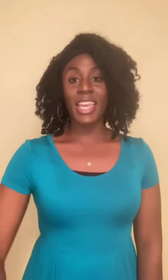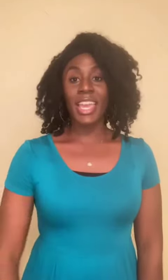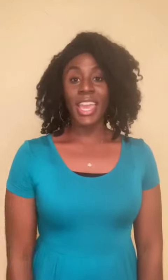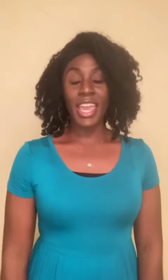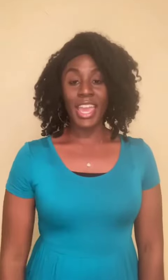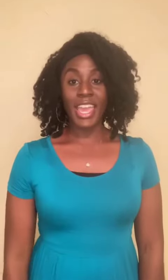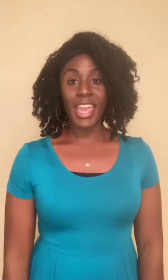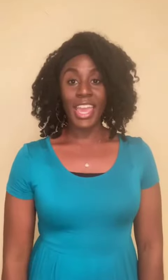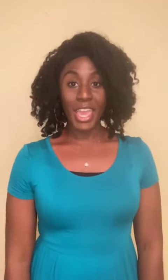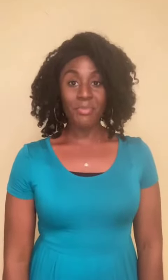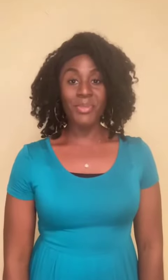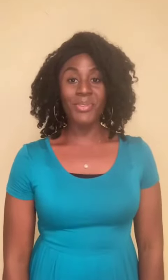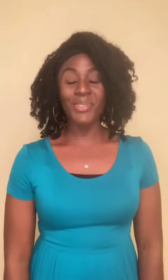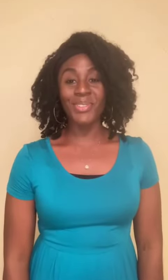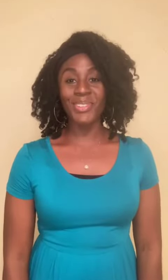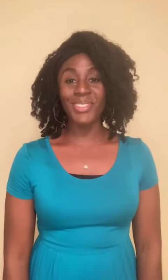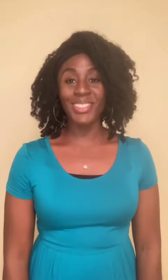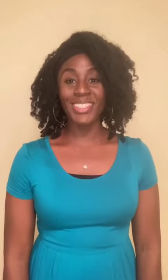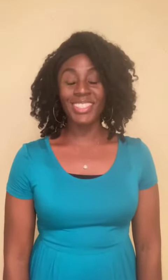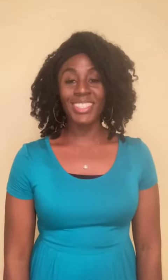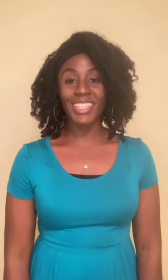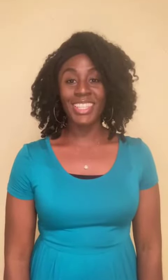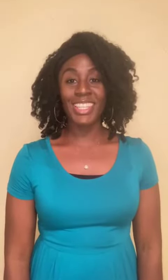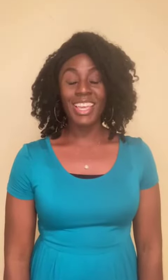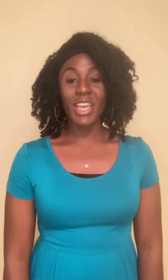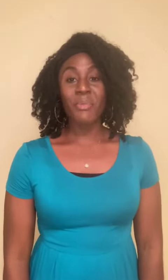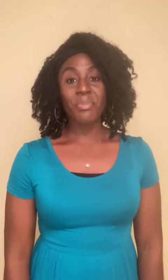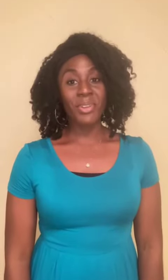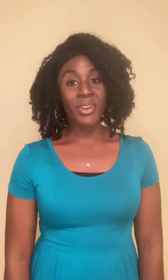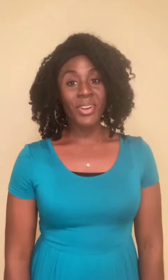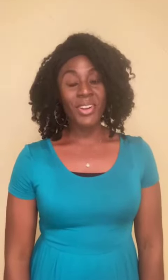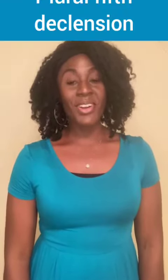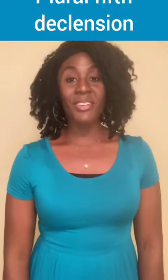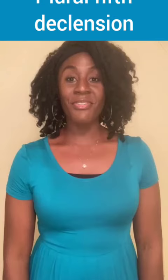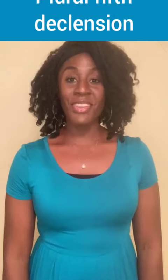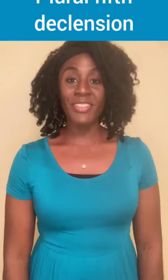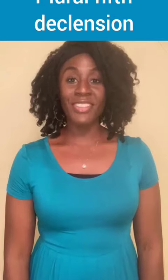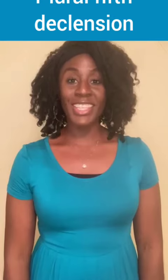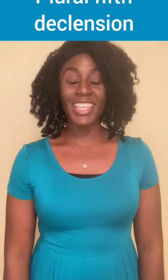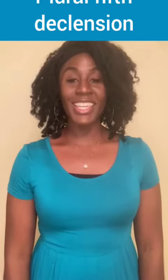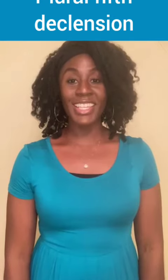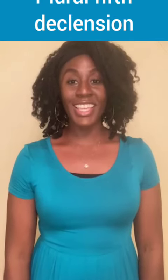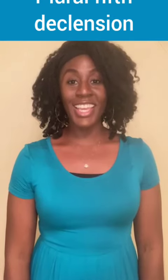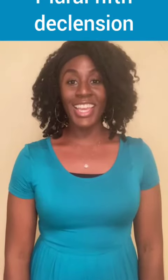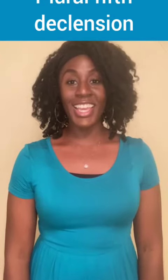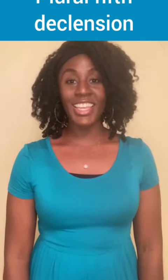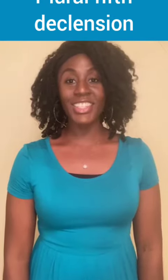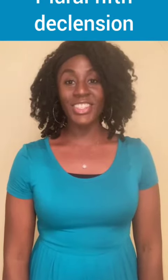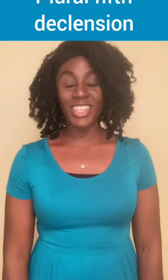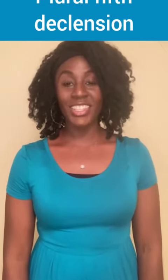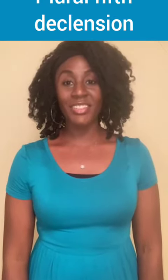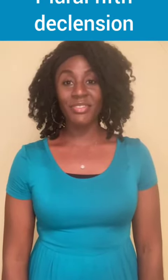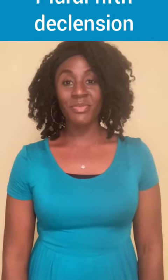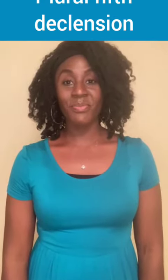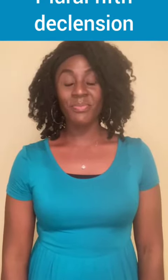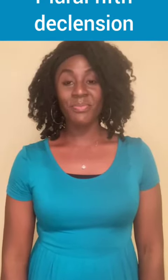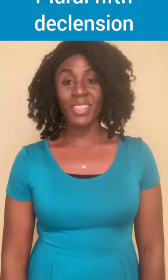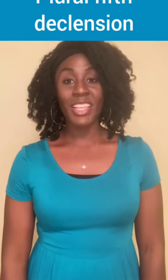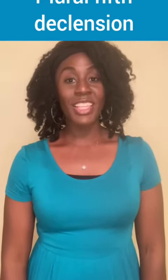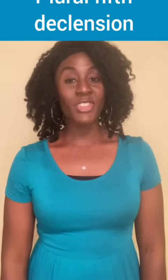A-B-U-S. Plural 50 clenching. Let's